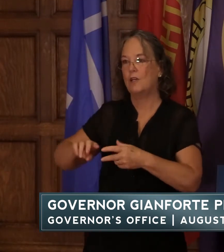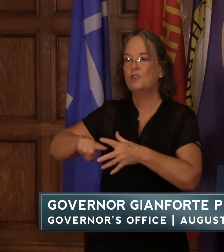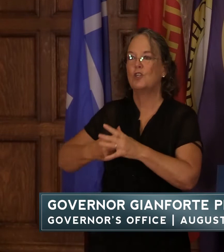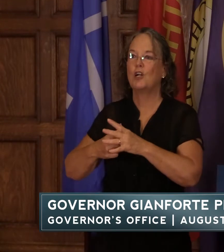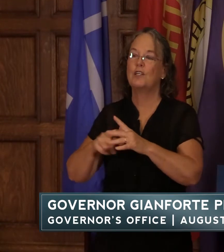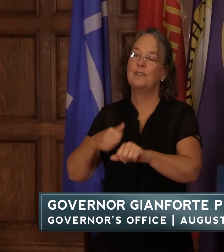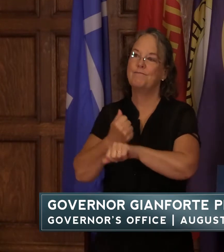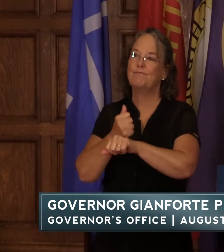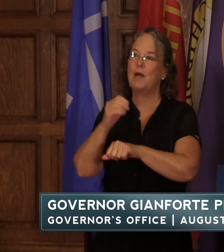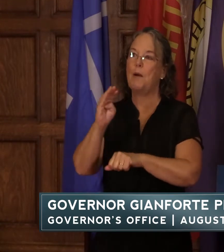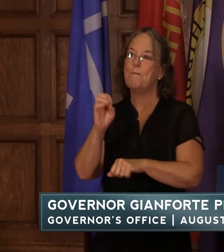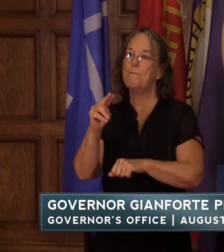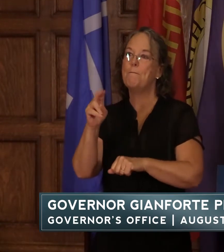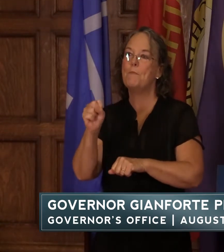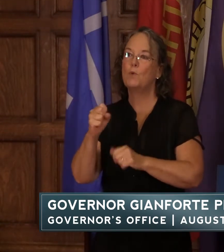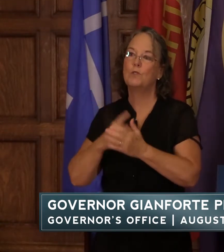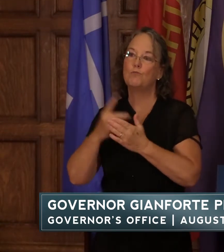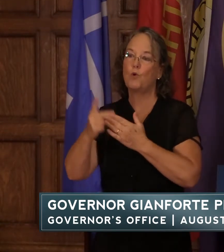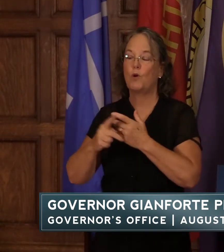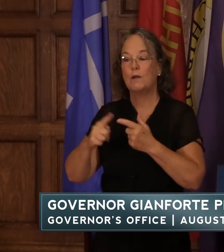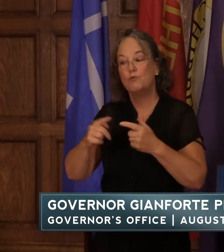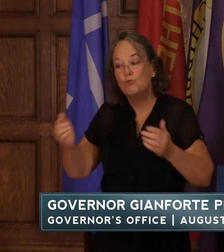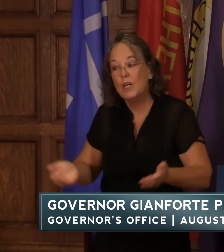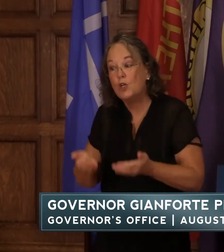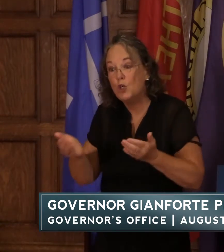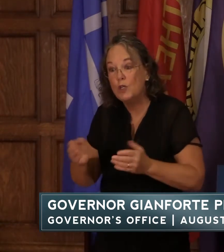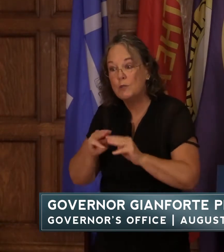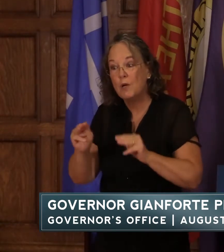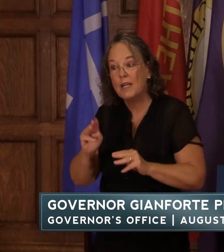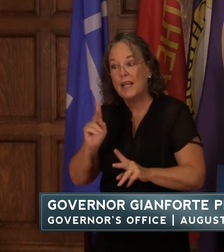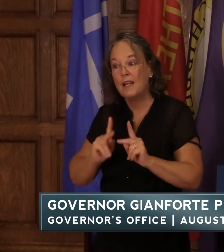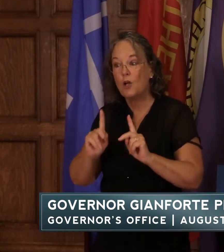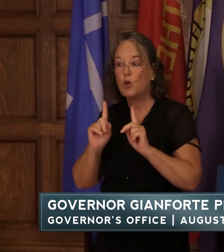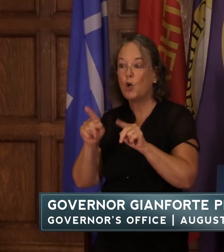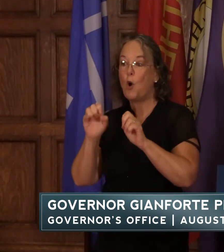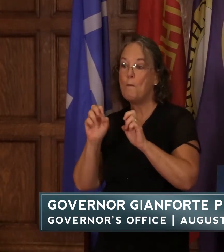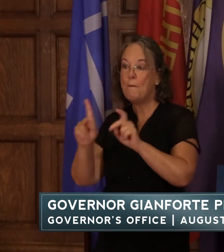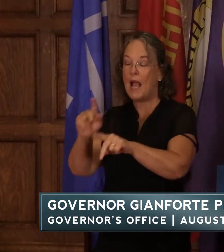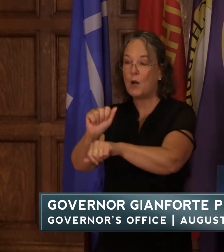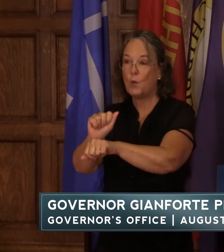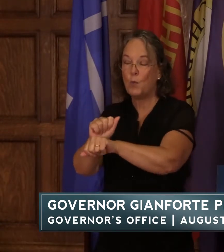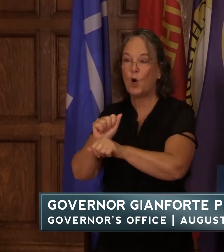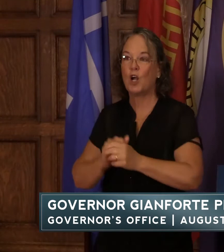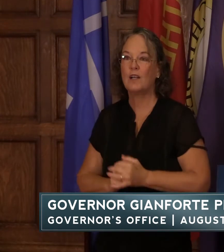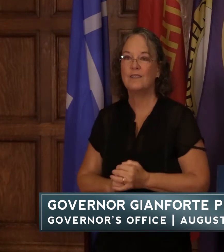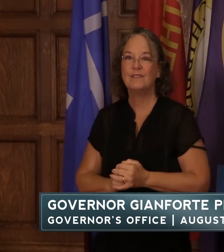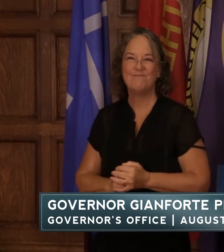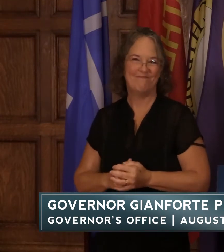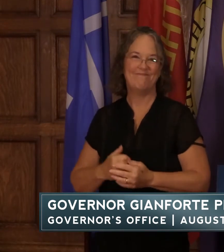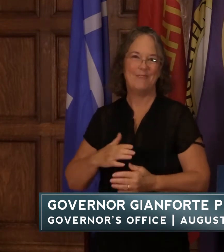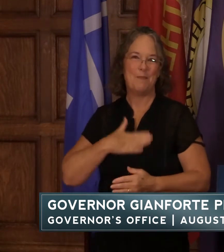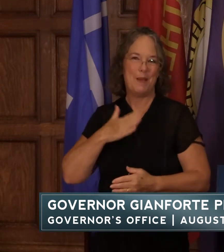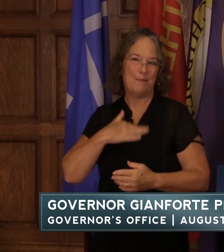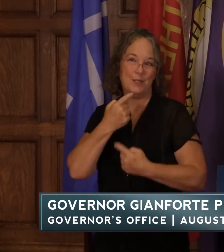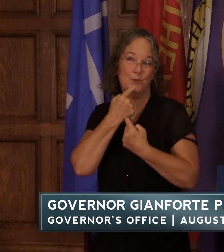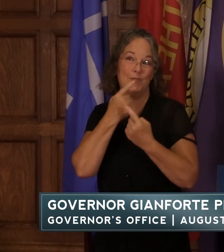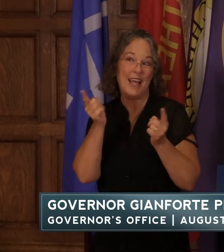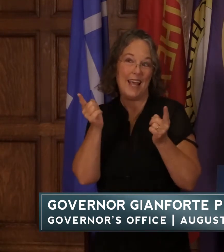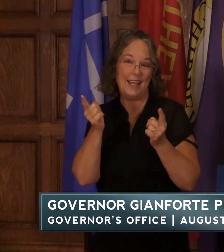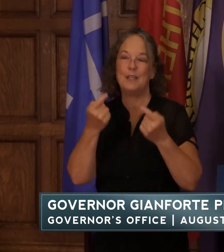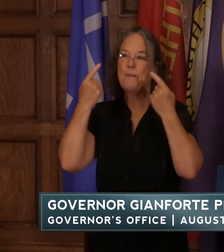to encourage montanans to return to the workforce and i'm pleased to say it's paying off